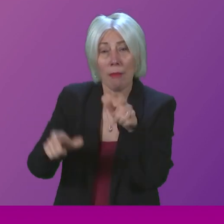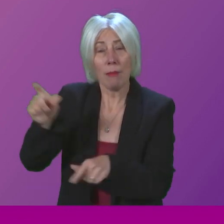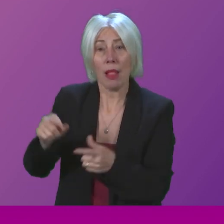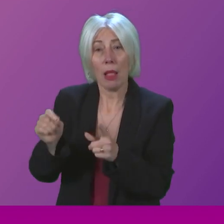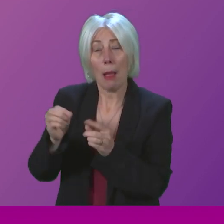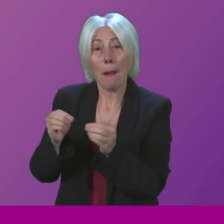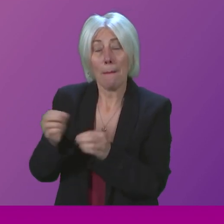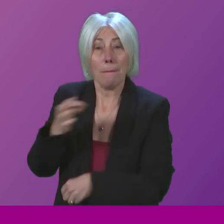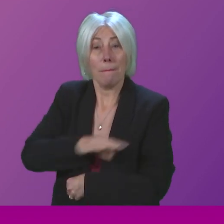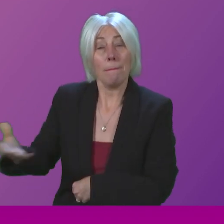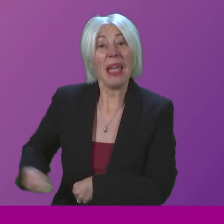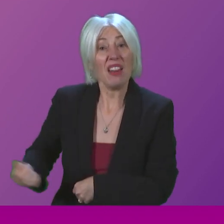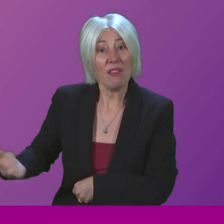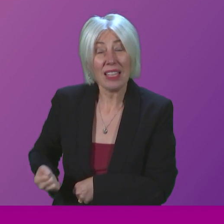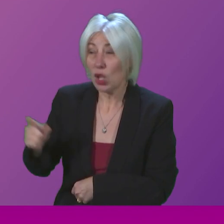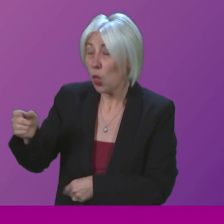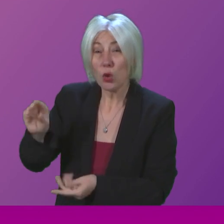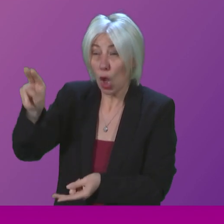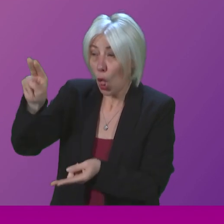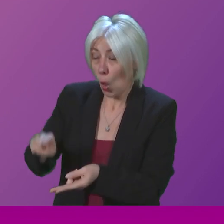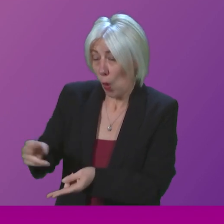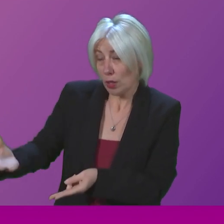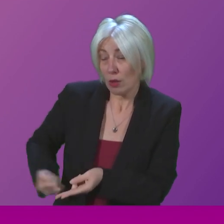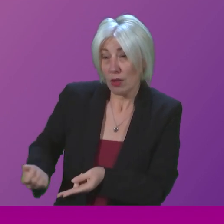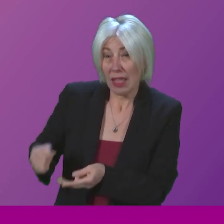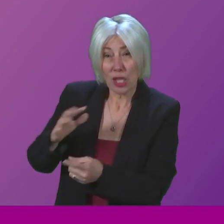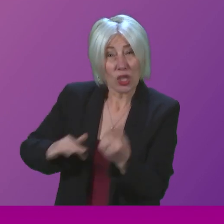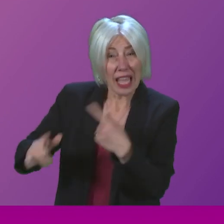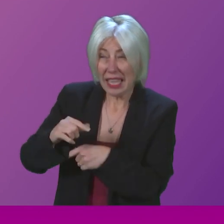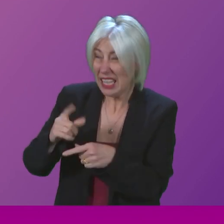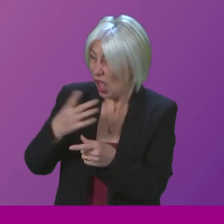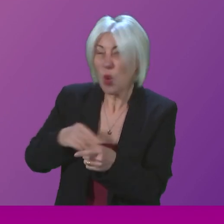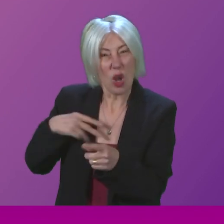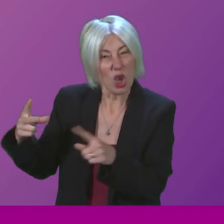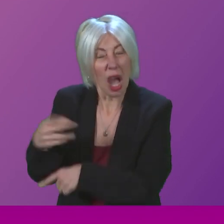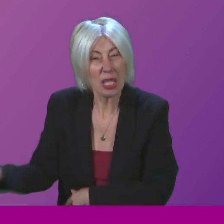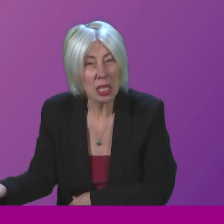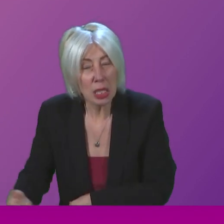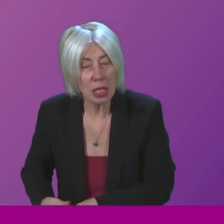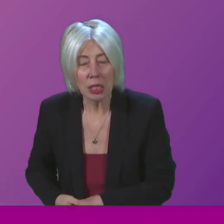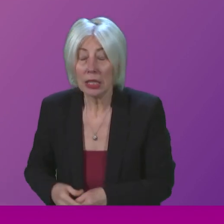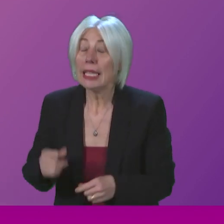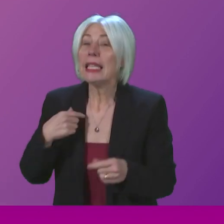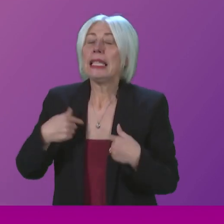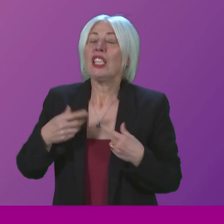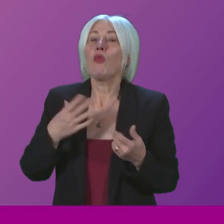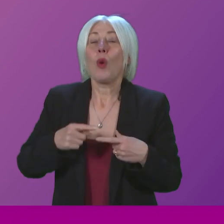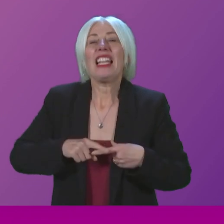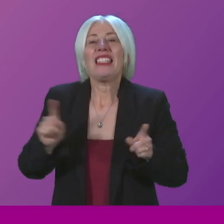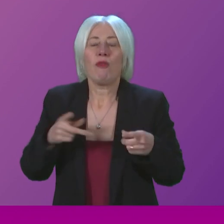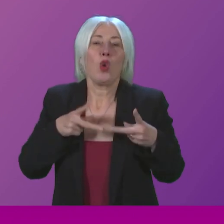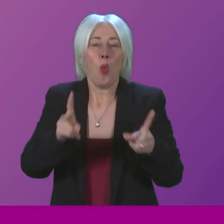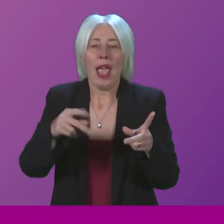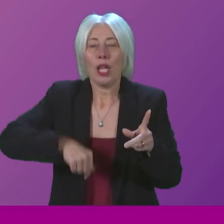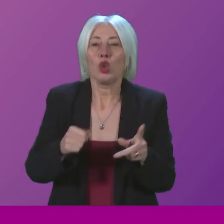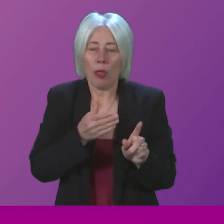the lowest paid people in our society. So, yes, if we do want to chart a different course in Scotland, if